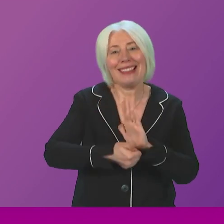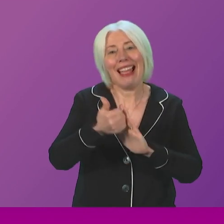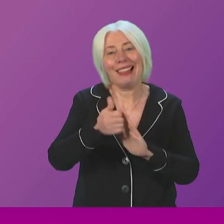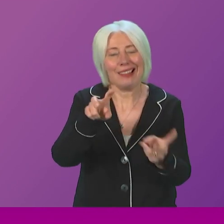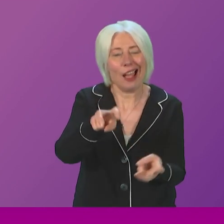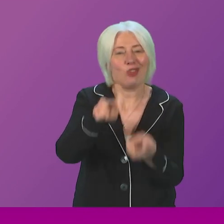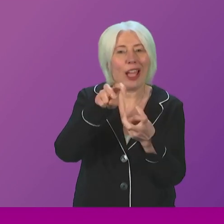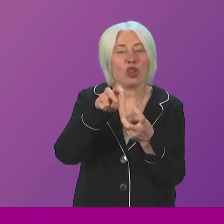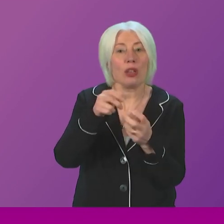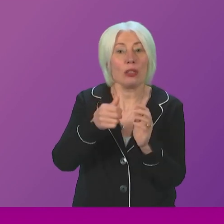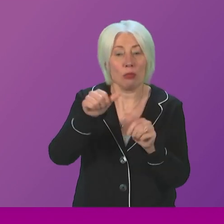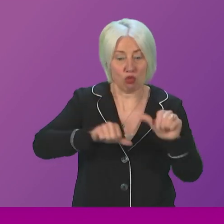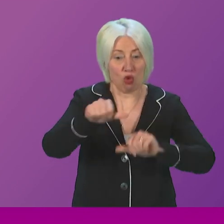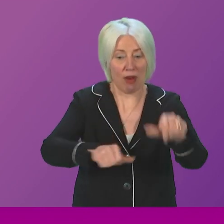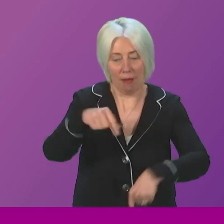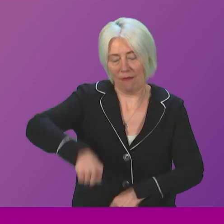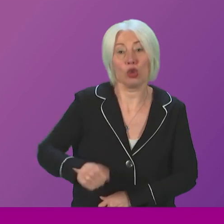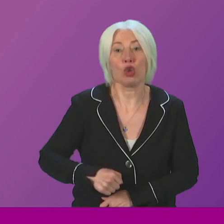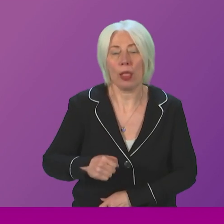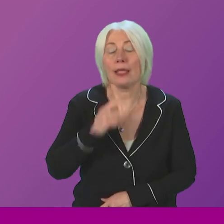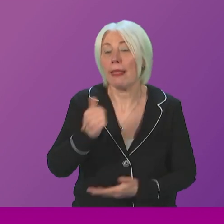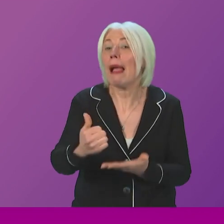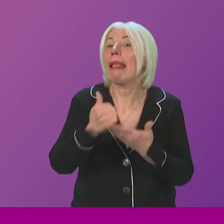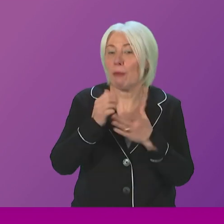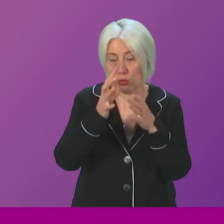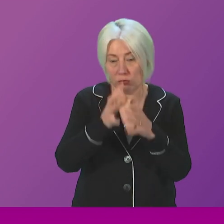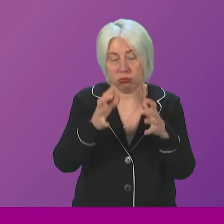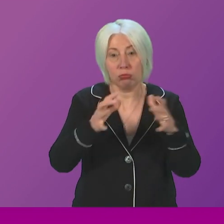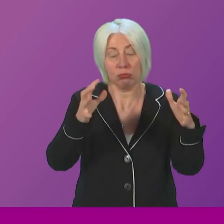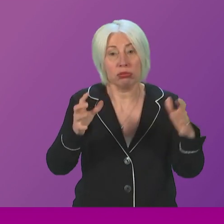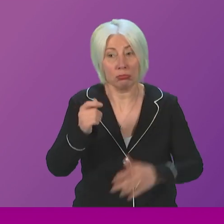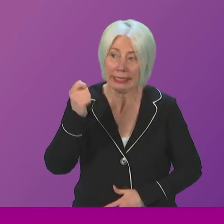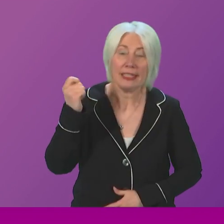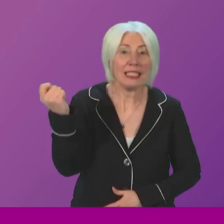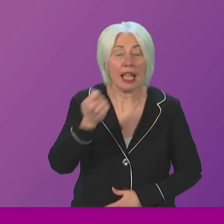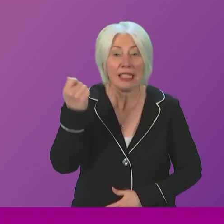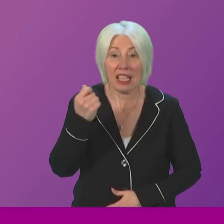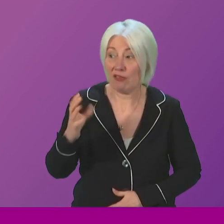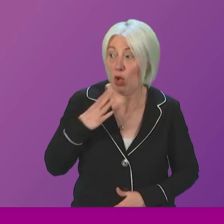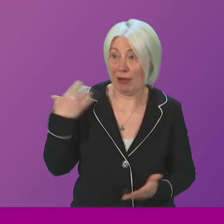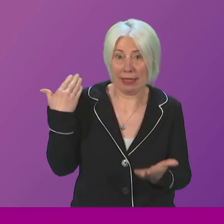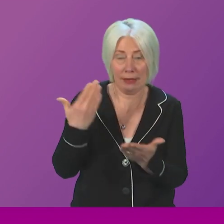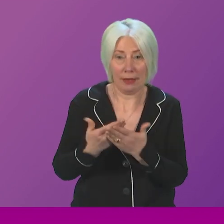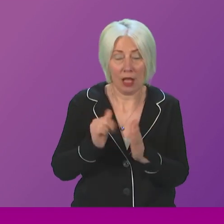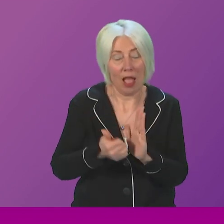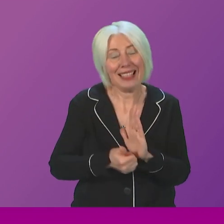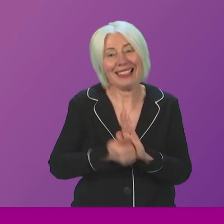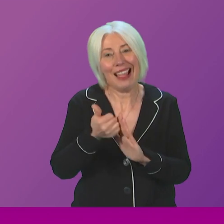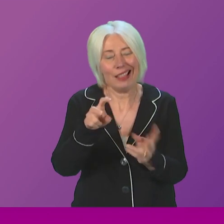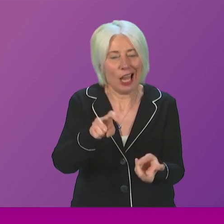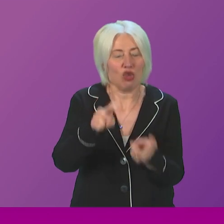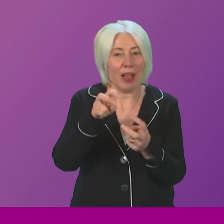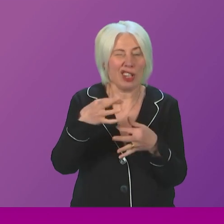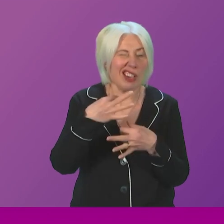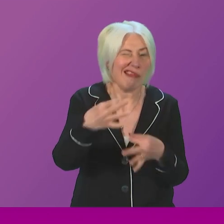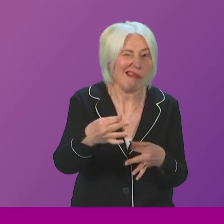and migration service for Scotland. That will help us to build upon the success that we've had already in this space. The talent attraction and